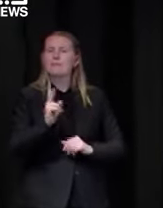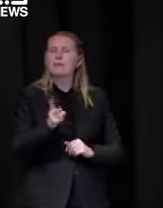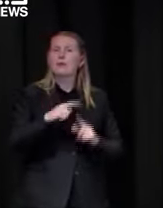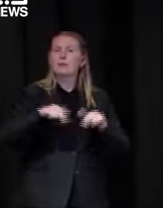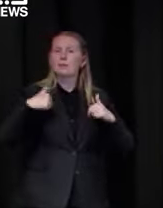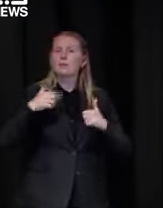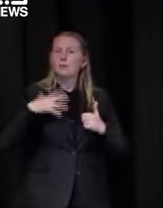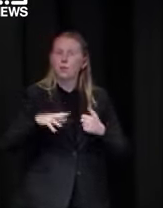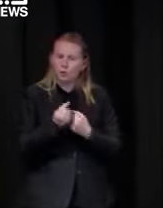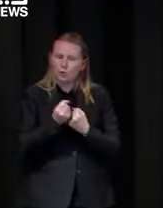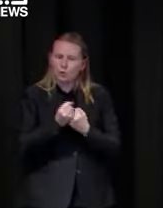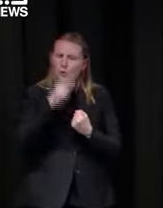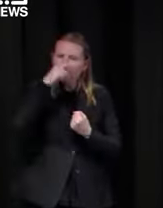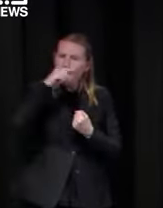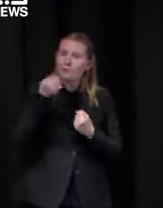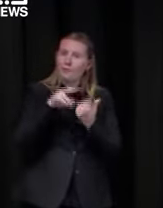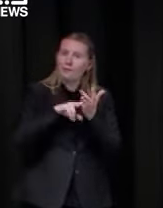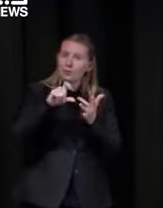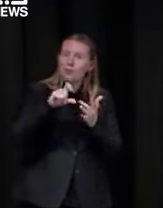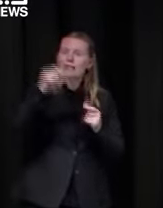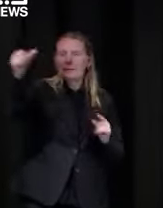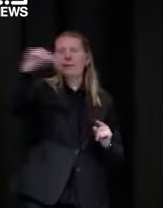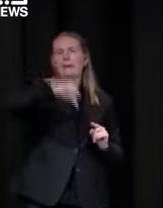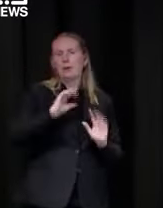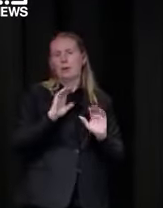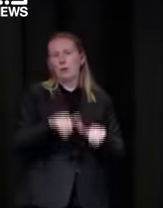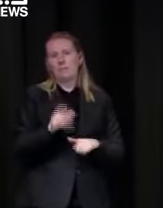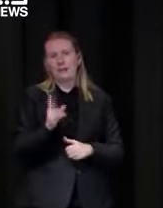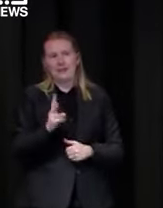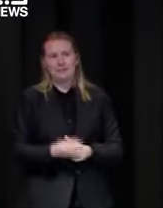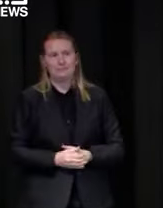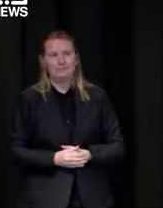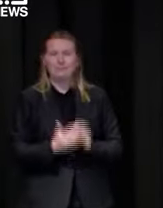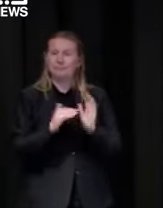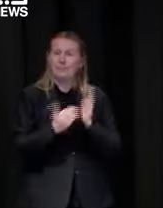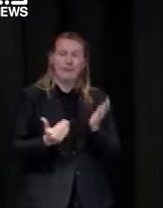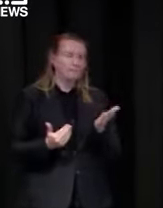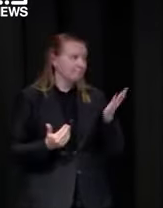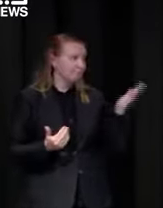over the days and weeks ahead um with that i'll hand to the premier for questions